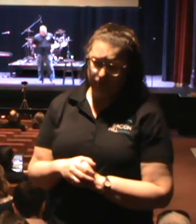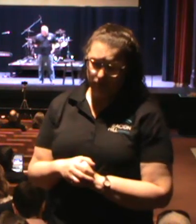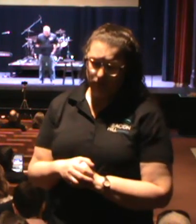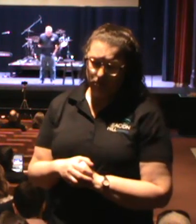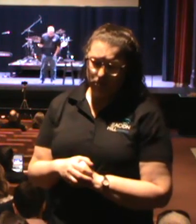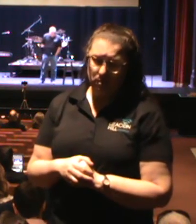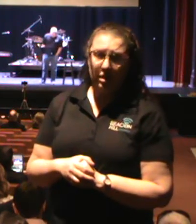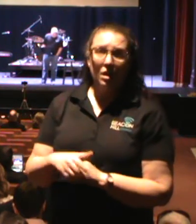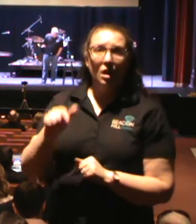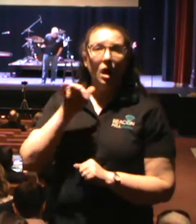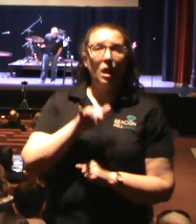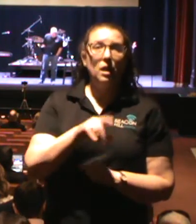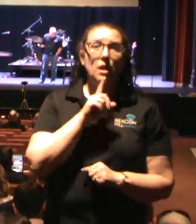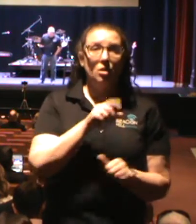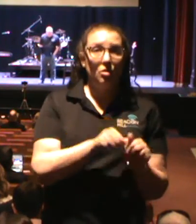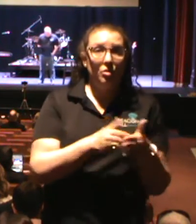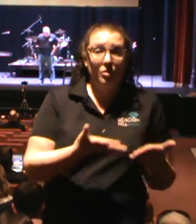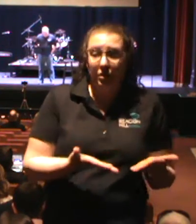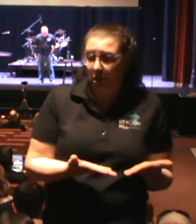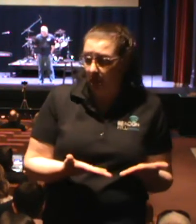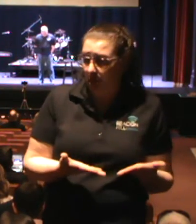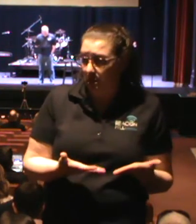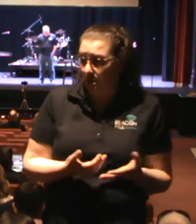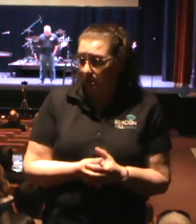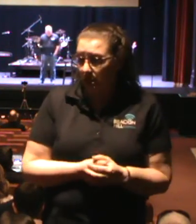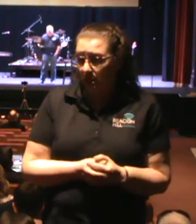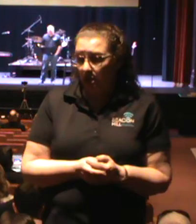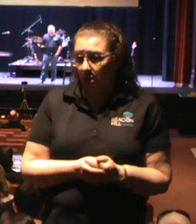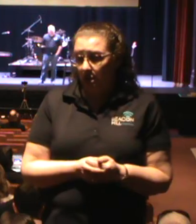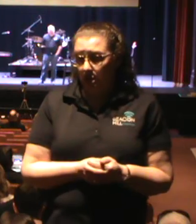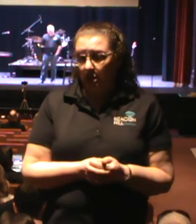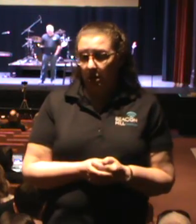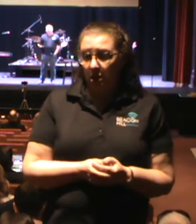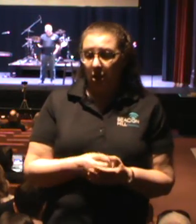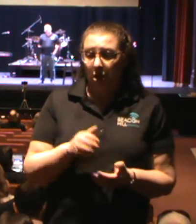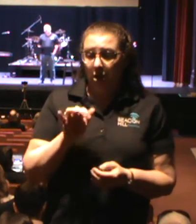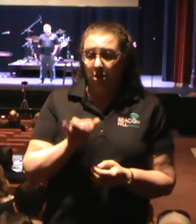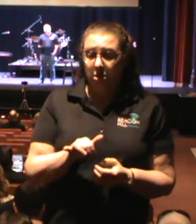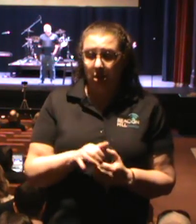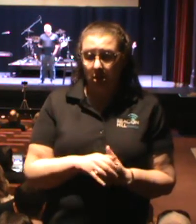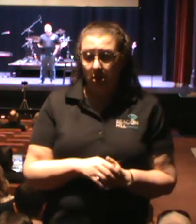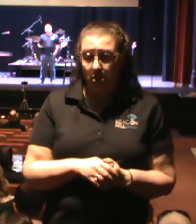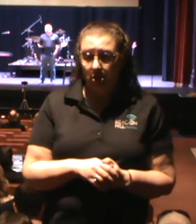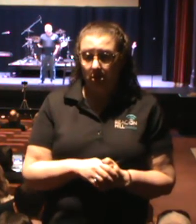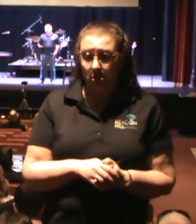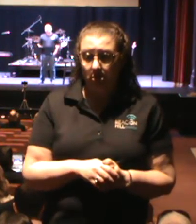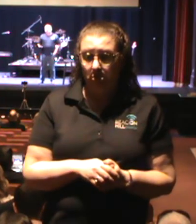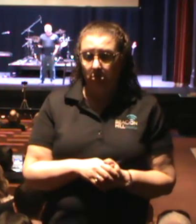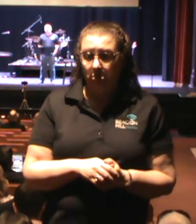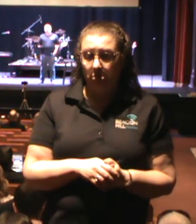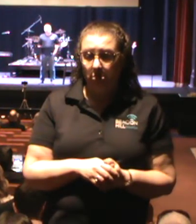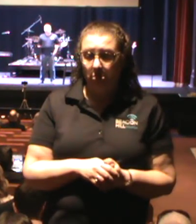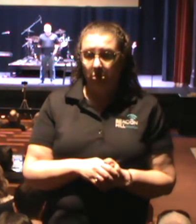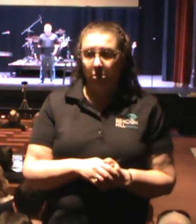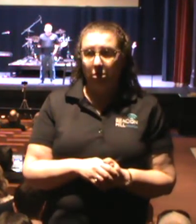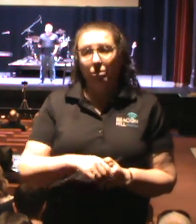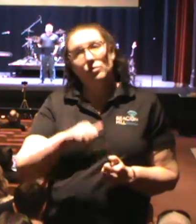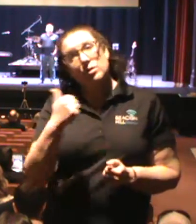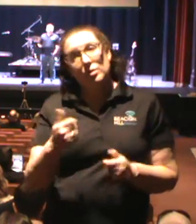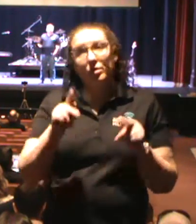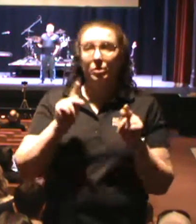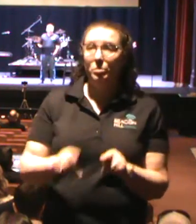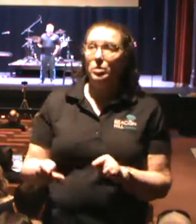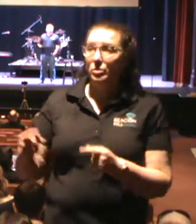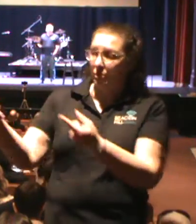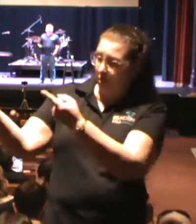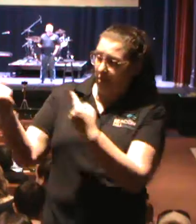There are things that just come with pastor from the beginning. And I know that for somebody else to come in